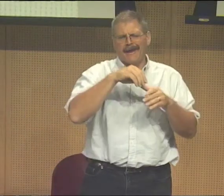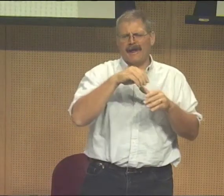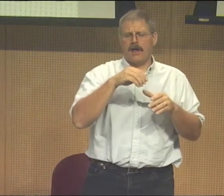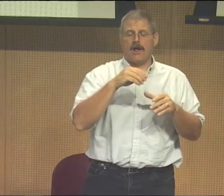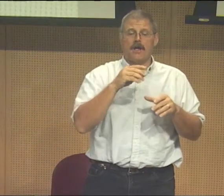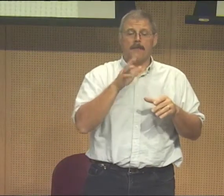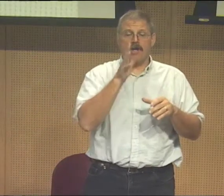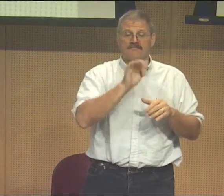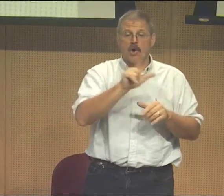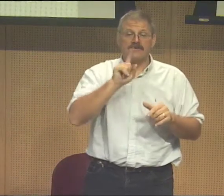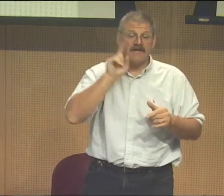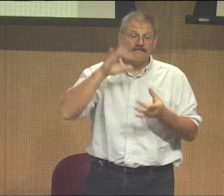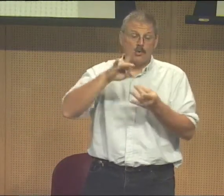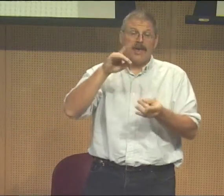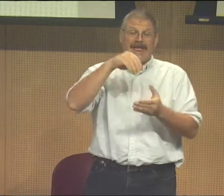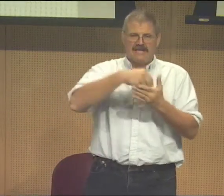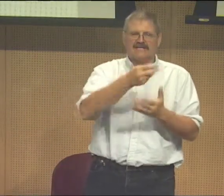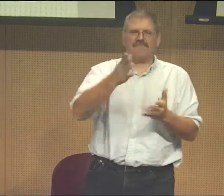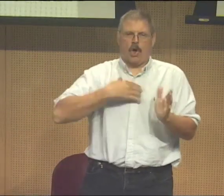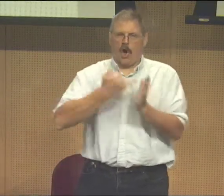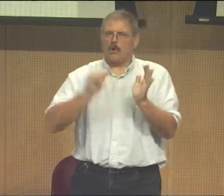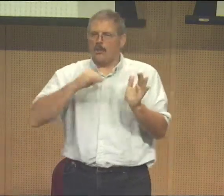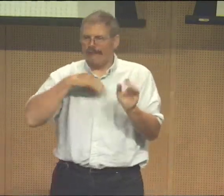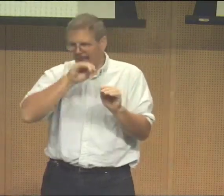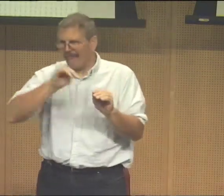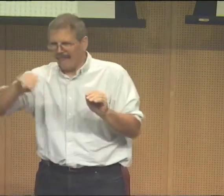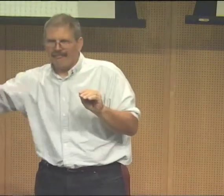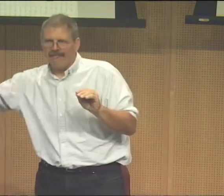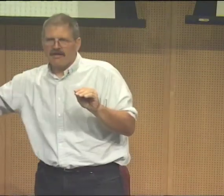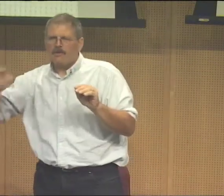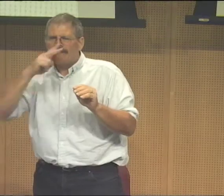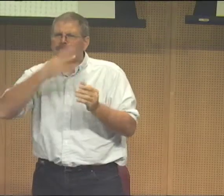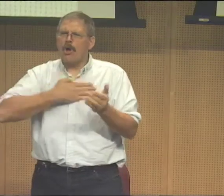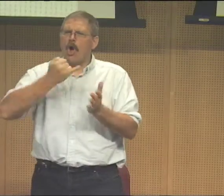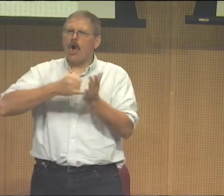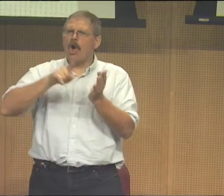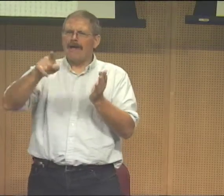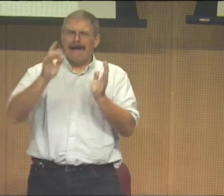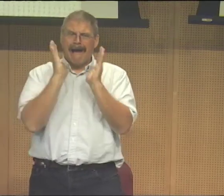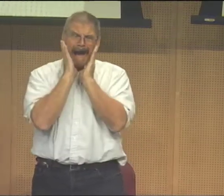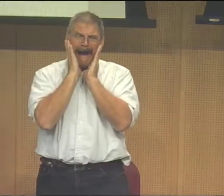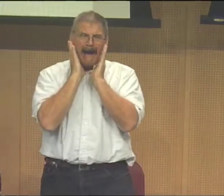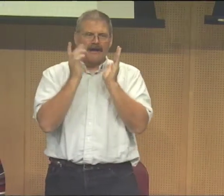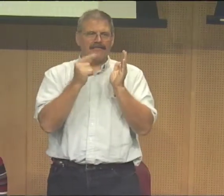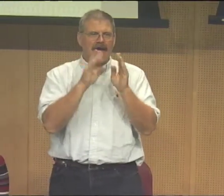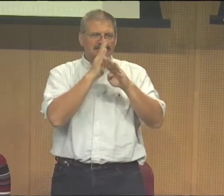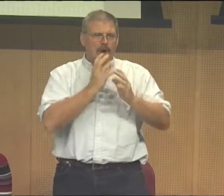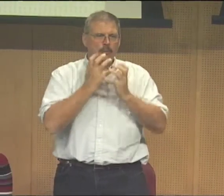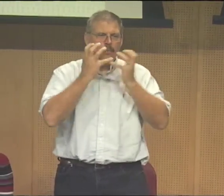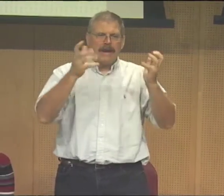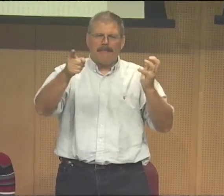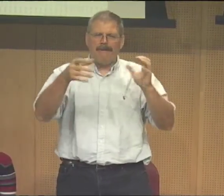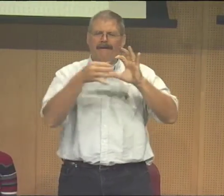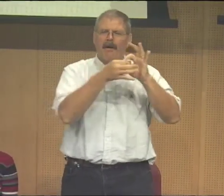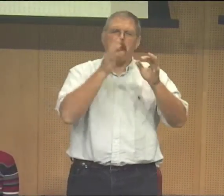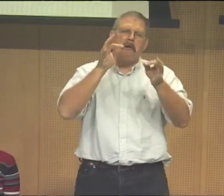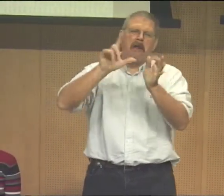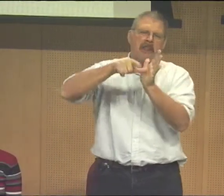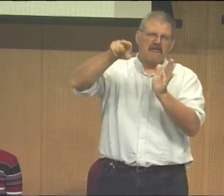personality traits. So I try to infuse all my art with some sort of spirituality. You know, there's one called The